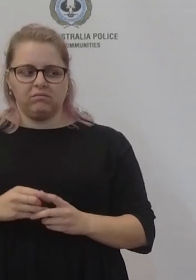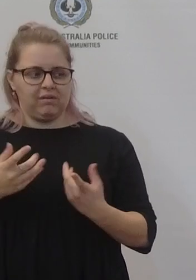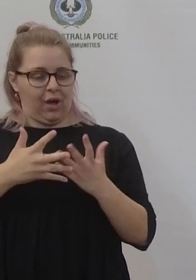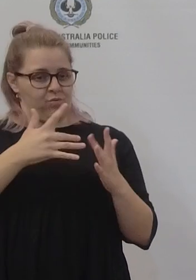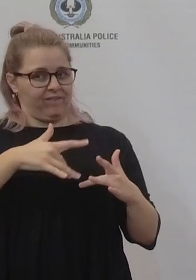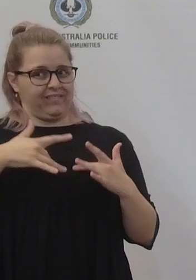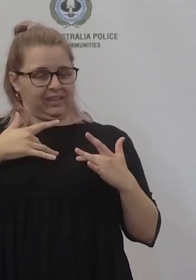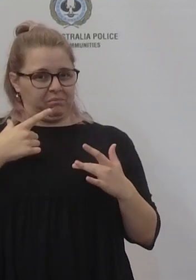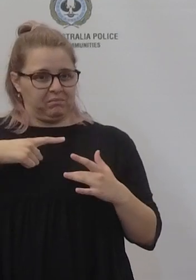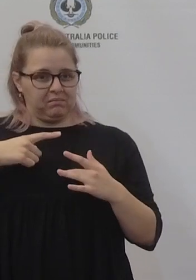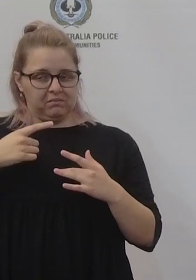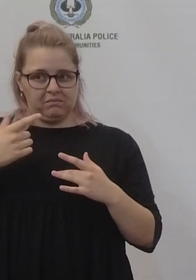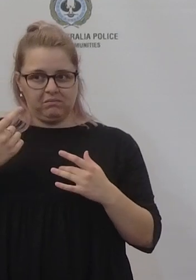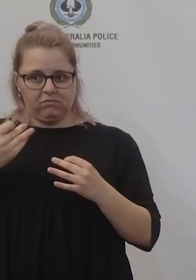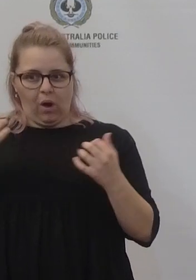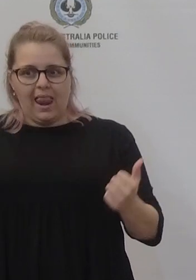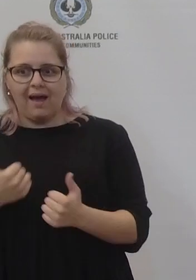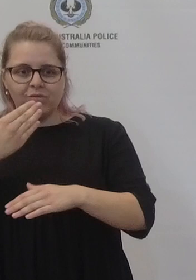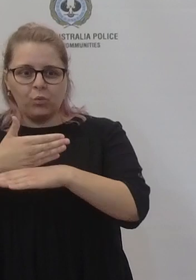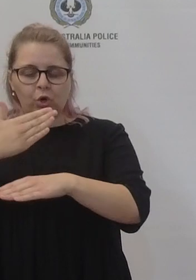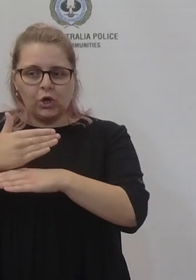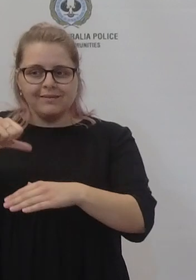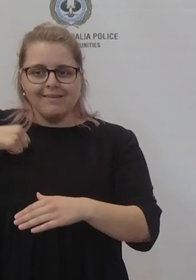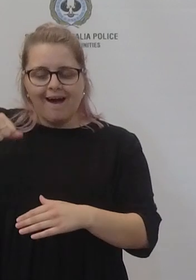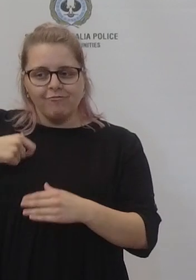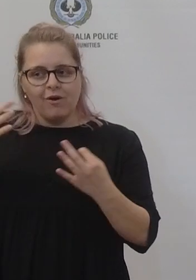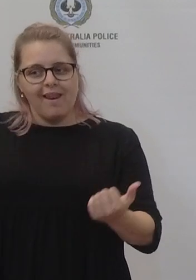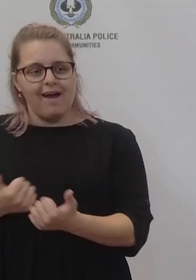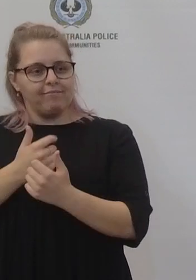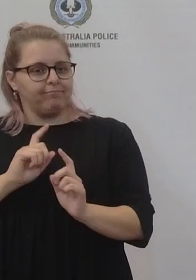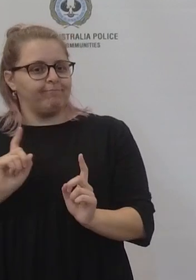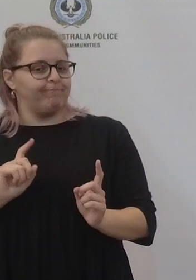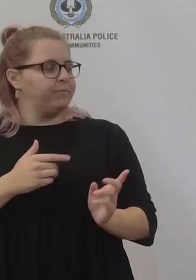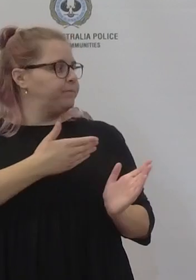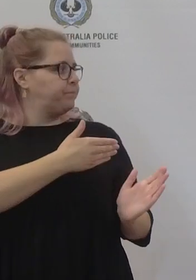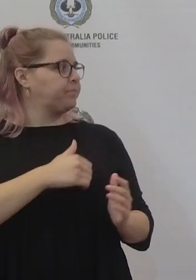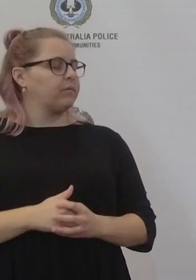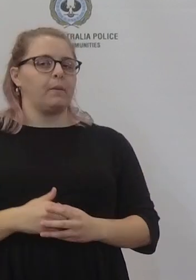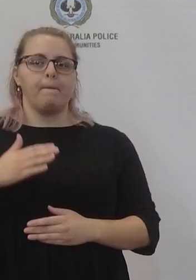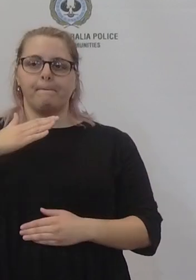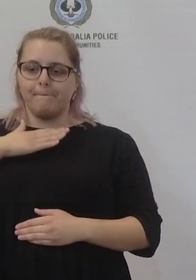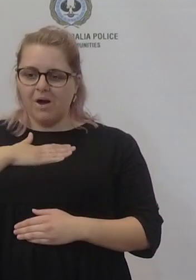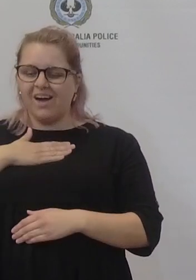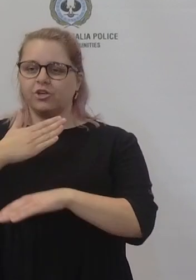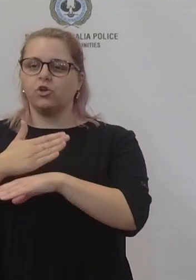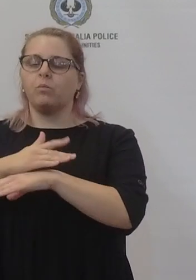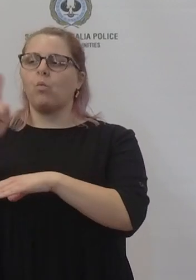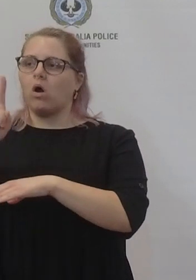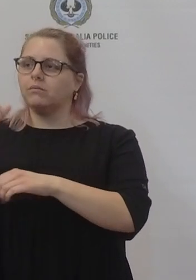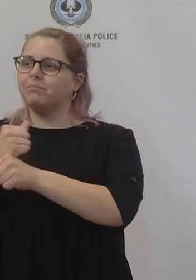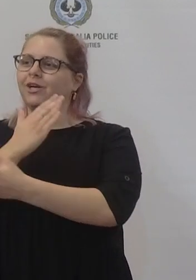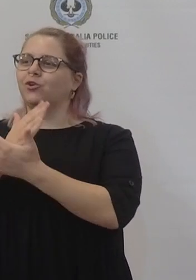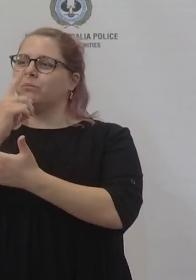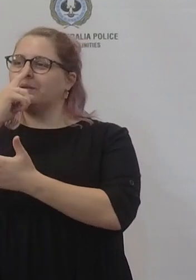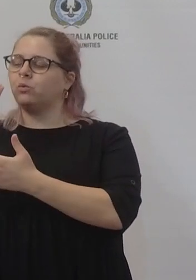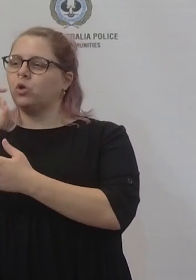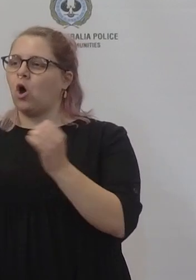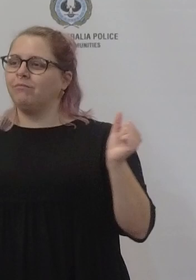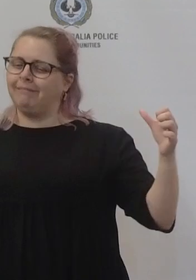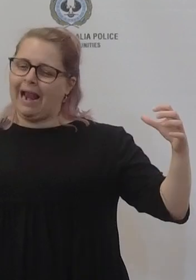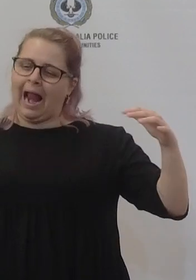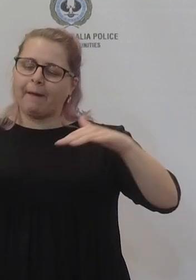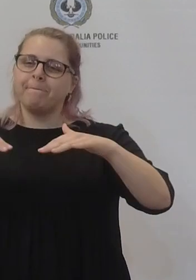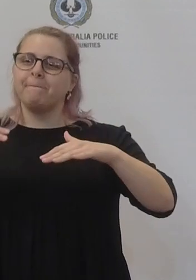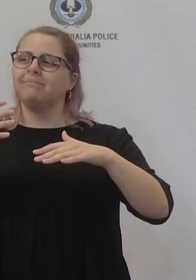isolation yeah so and my job is the chief public health officer my job is to keep people out of hospital um so our